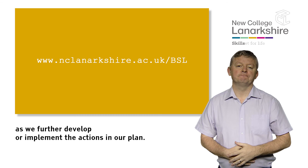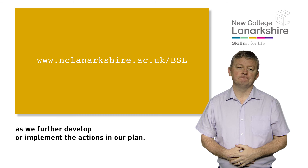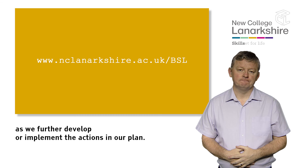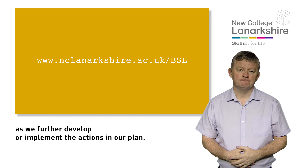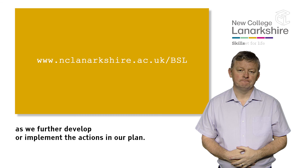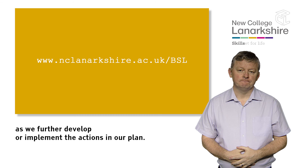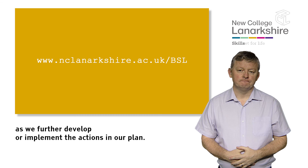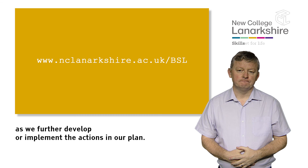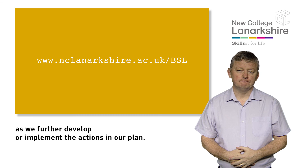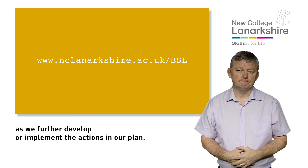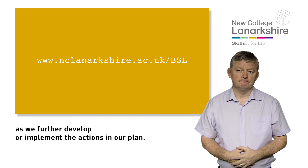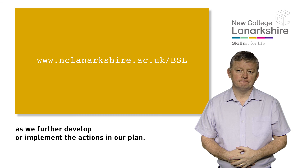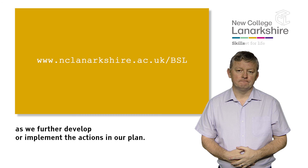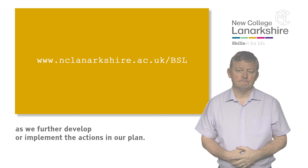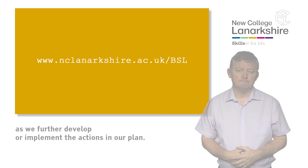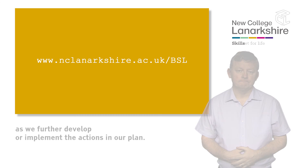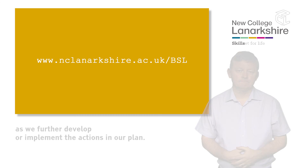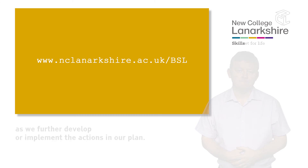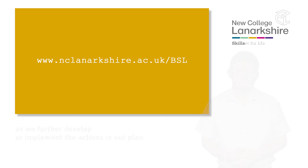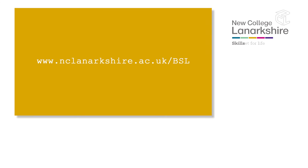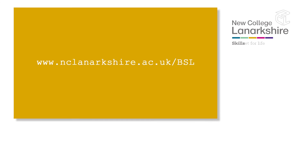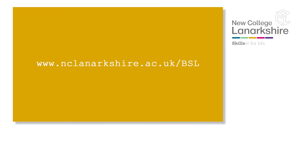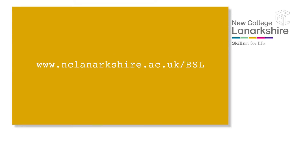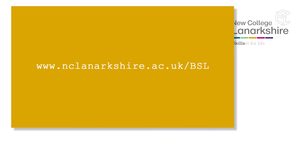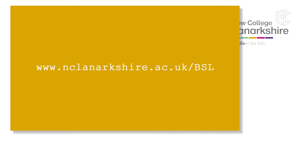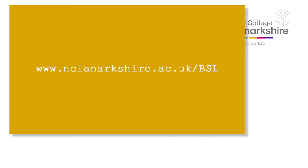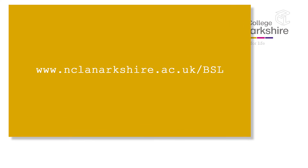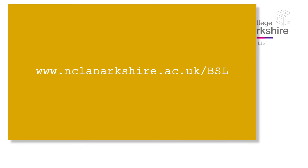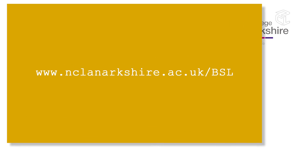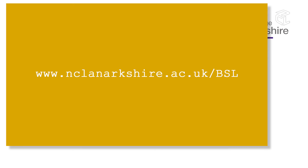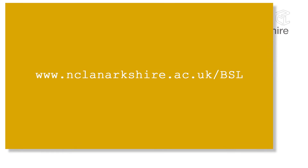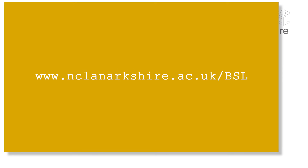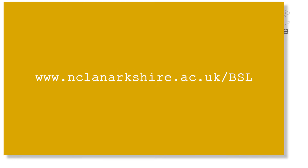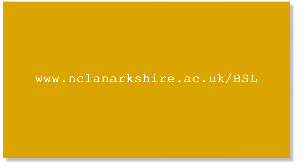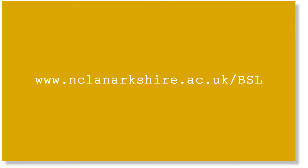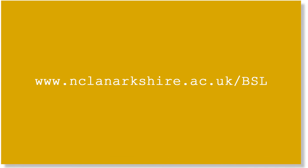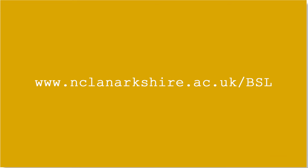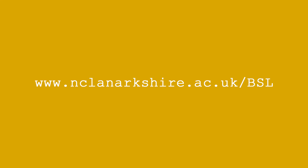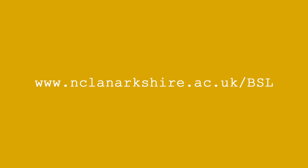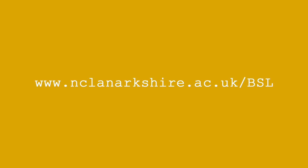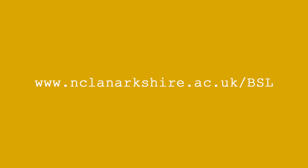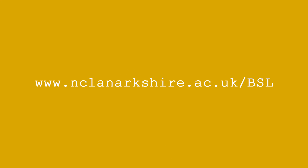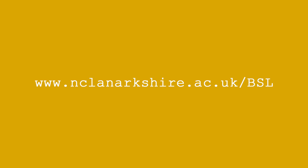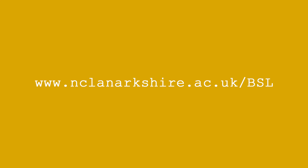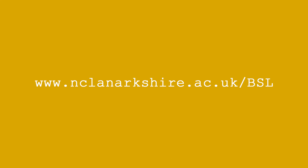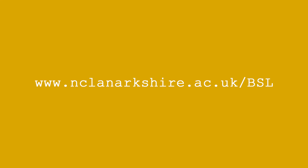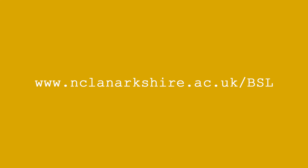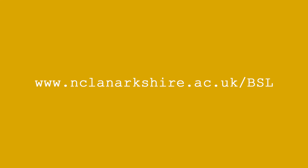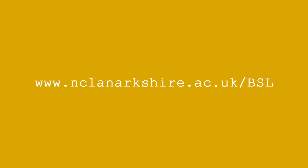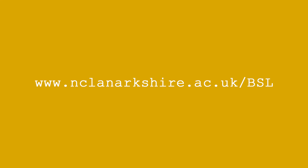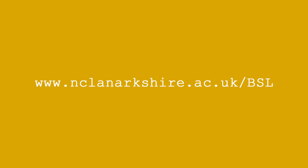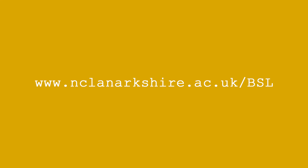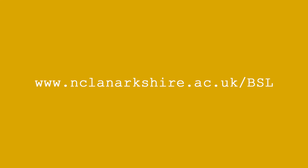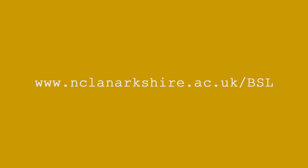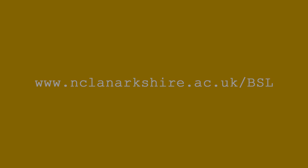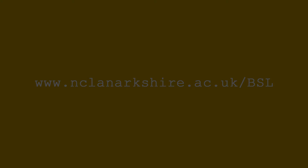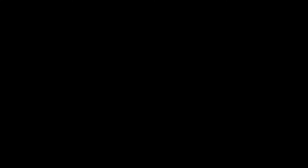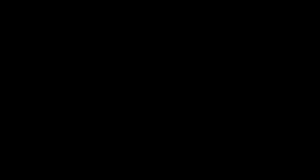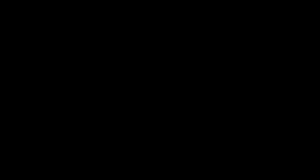.uk